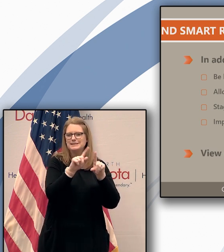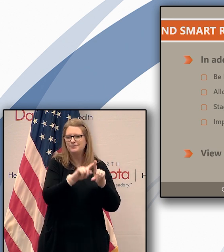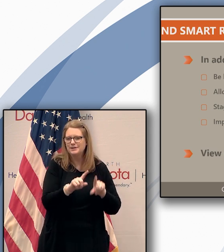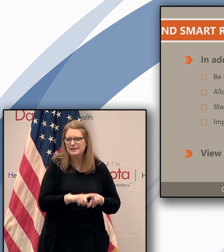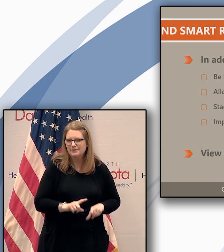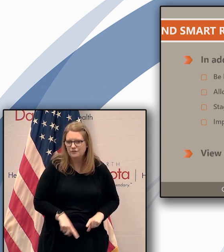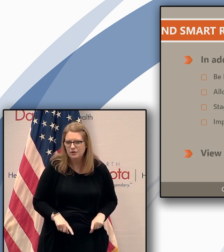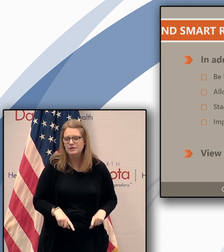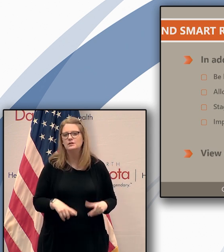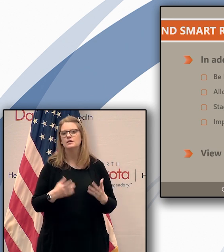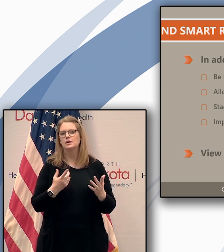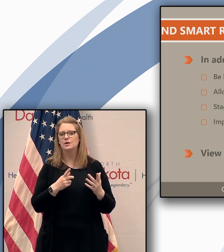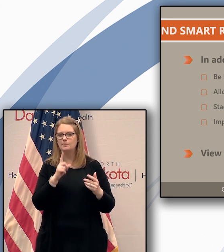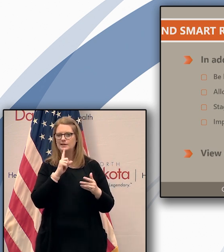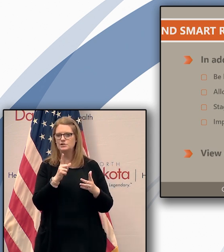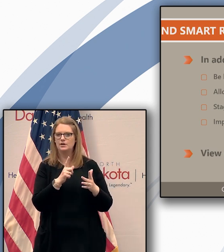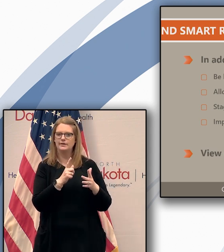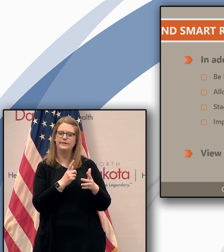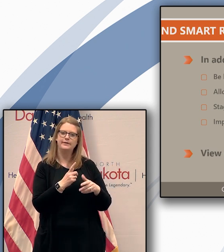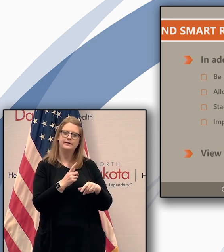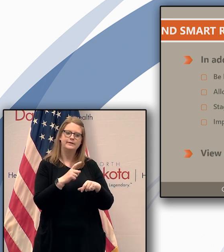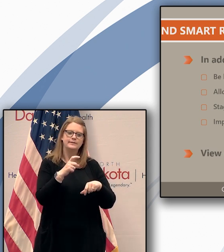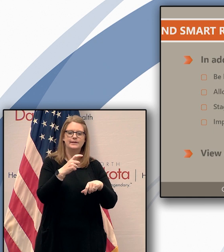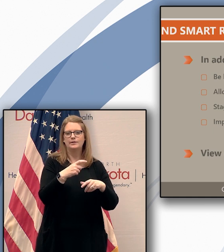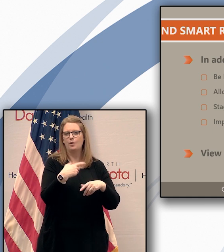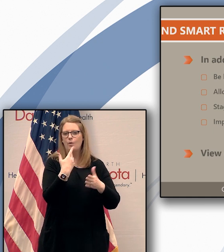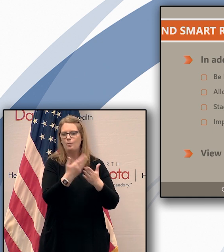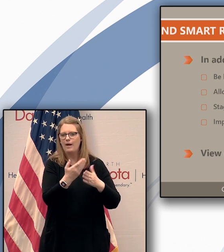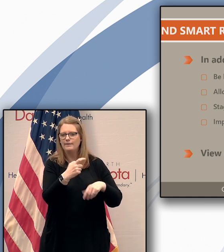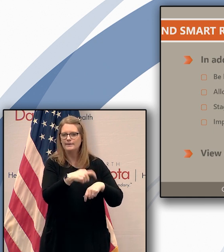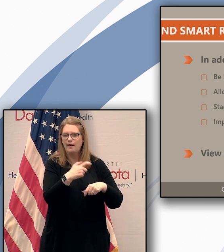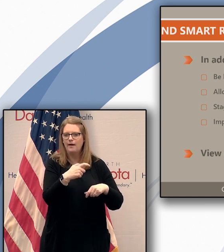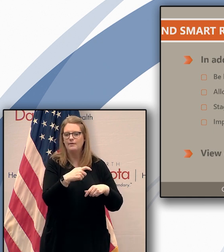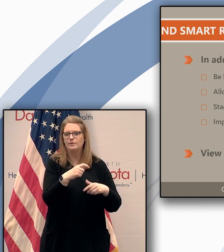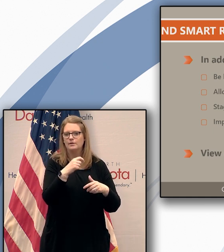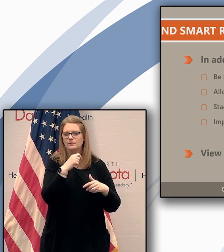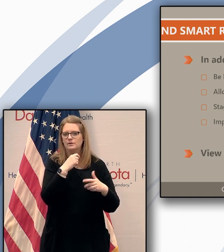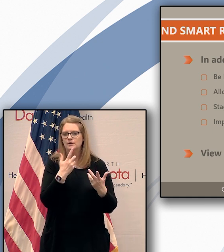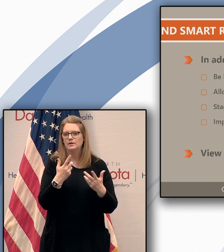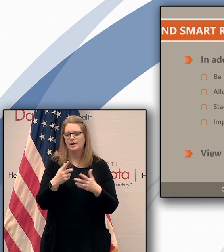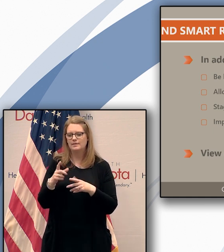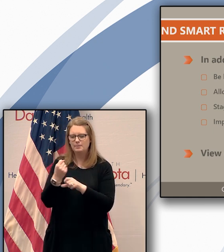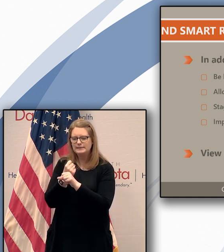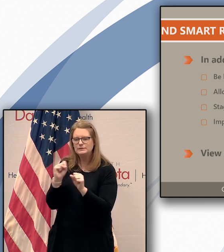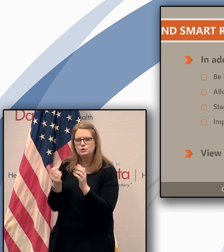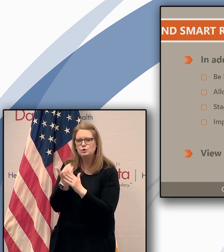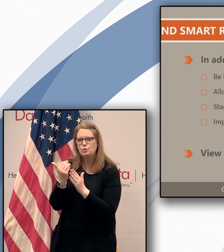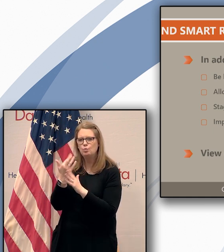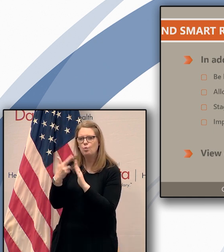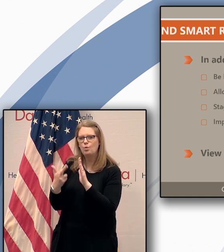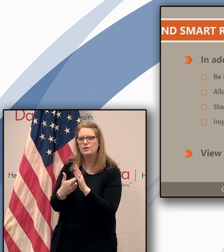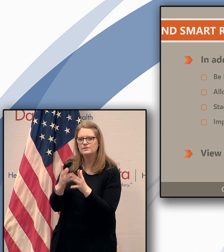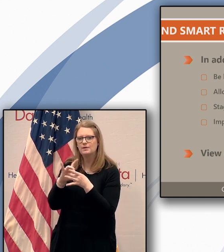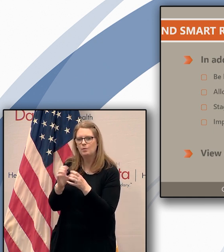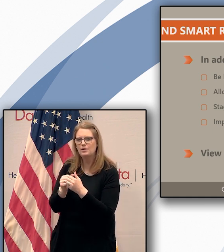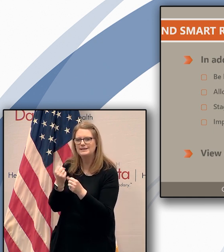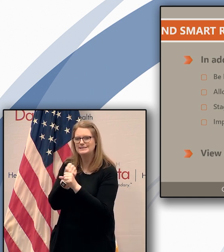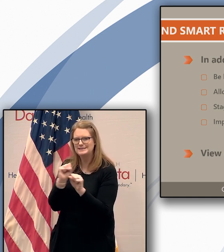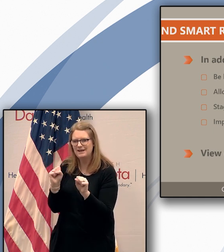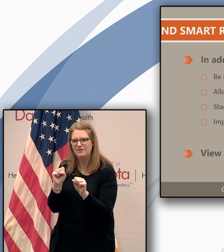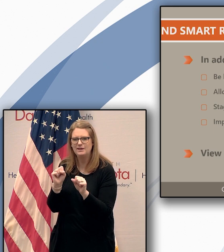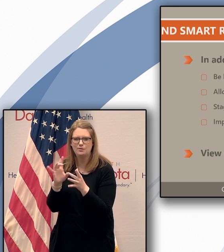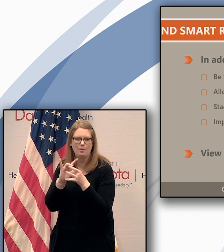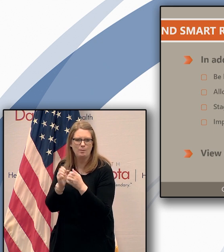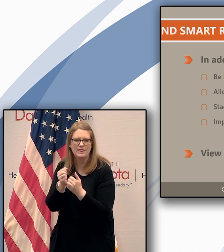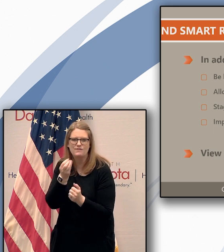timely arrival to limit congestion, implement new safety guidelines regarding food service. So I'm sure that you're going to see gloved and masked people